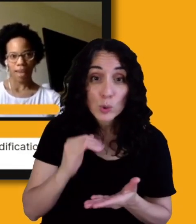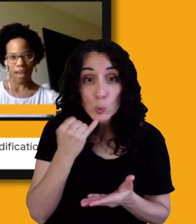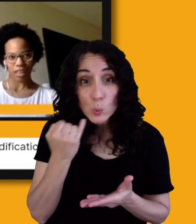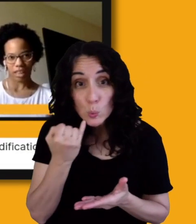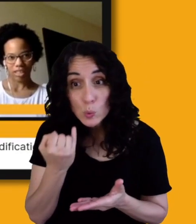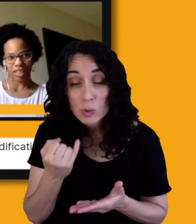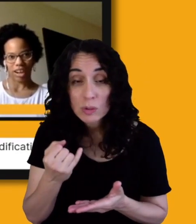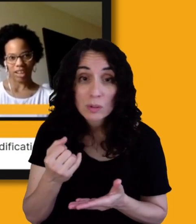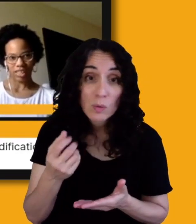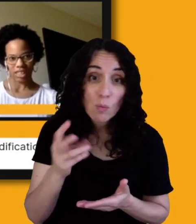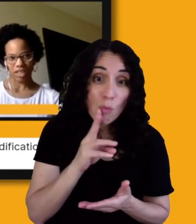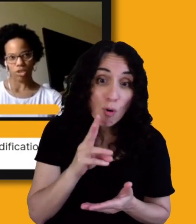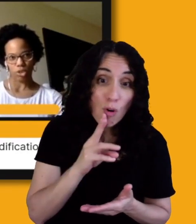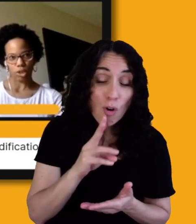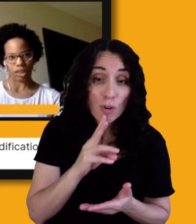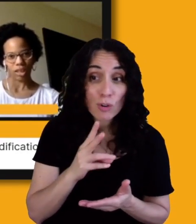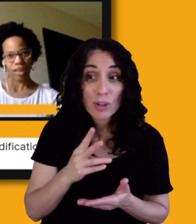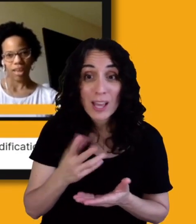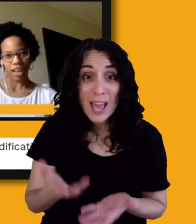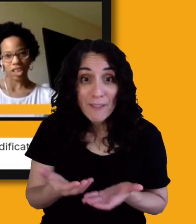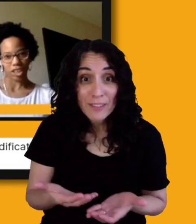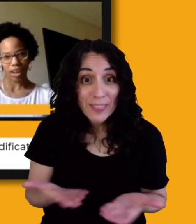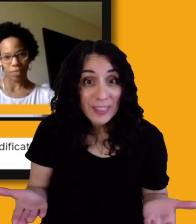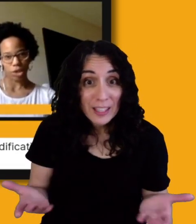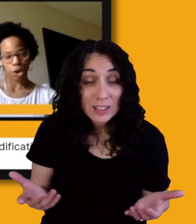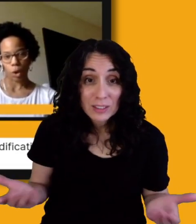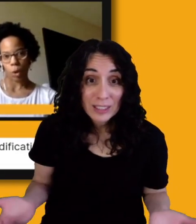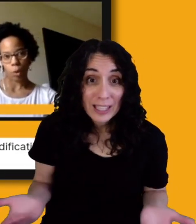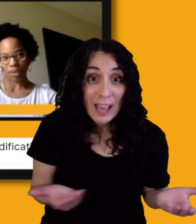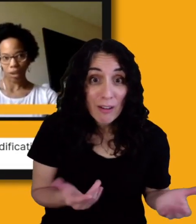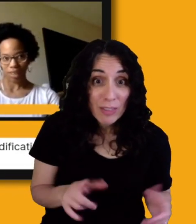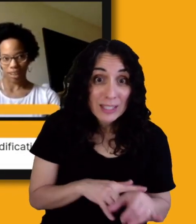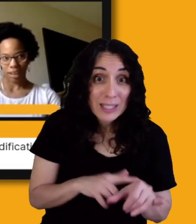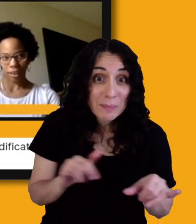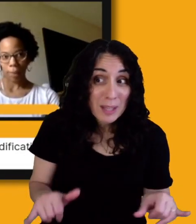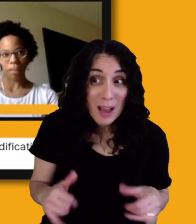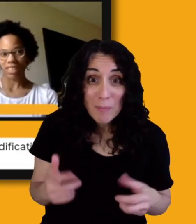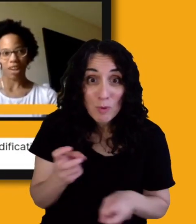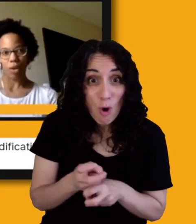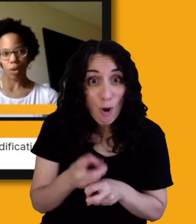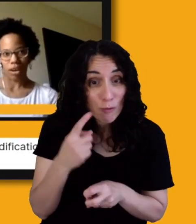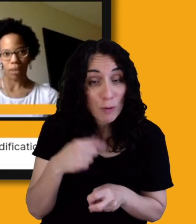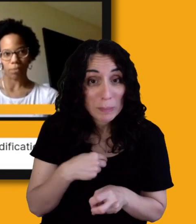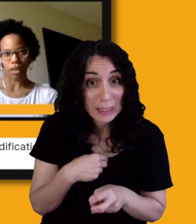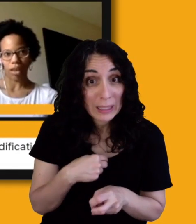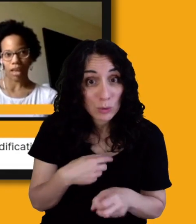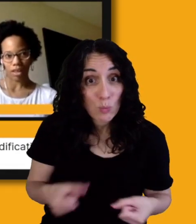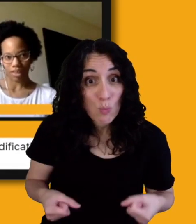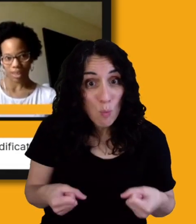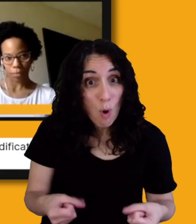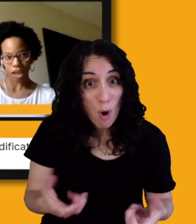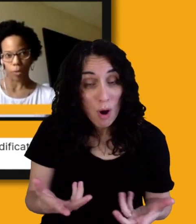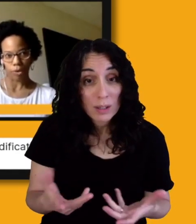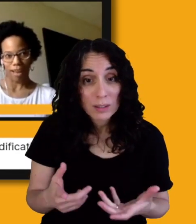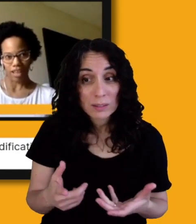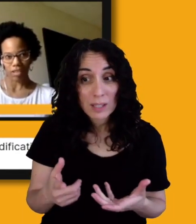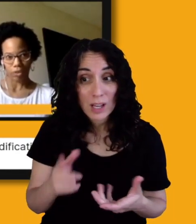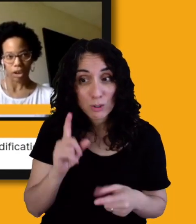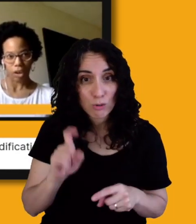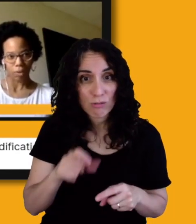heavy things that I like to eat or drink. And I shouldn't, have to go without that because I don't want to accept help or ask for help. Right.